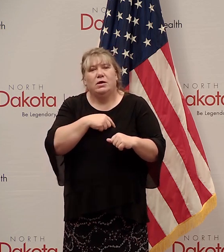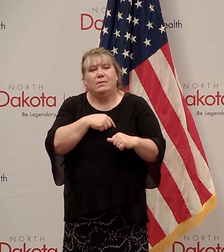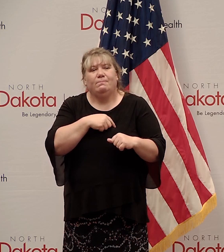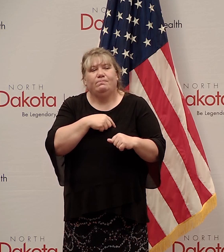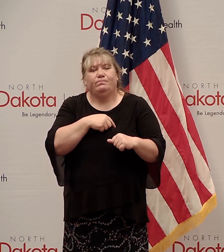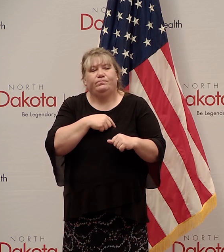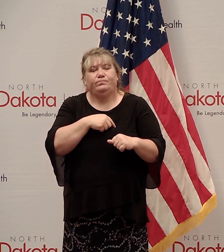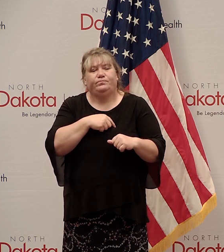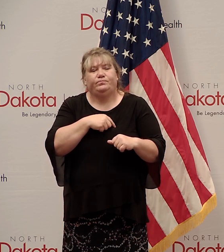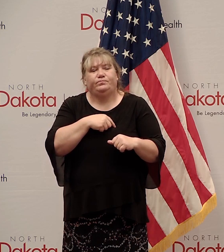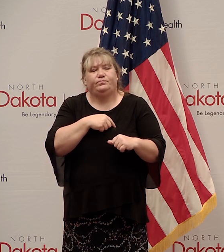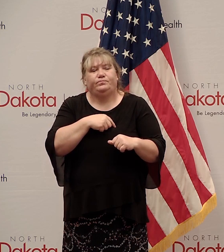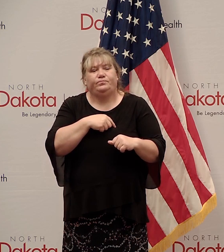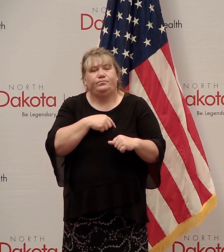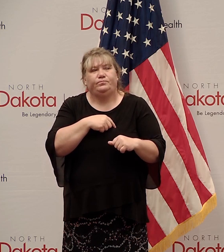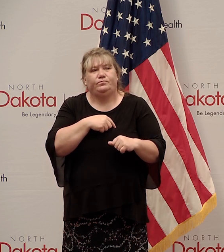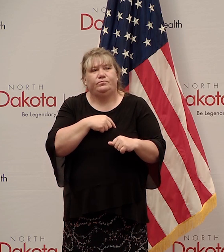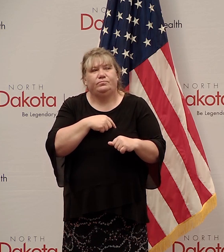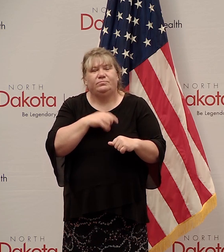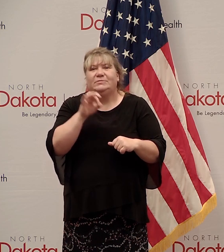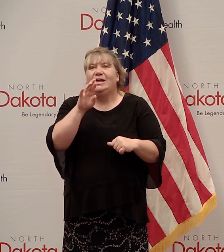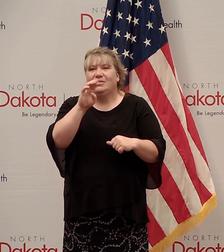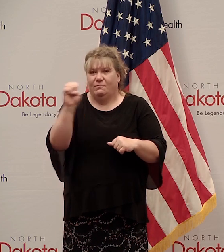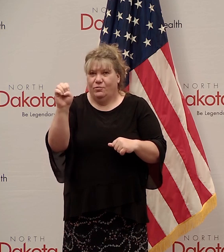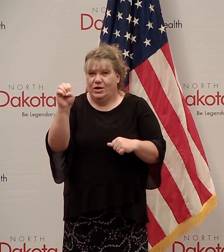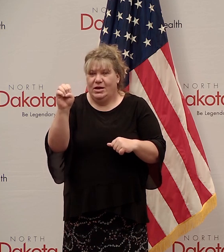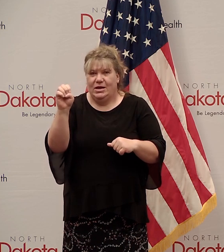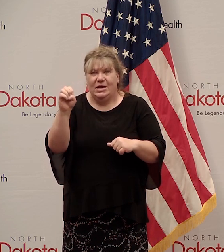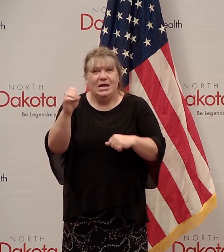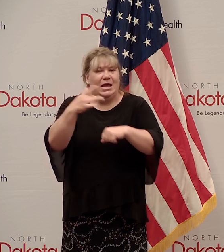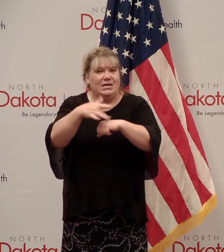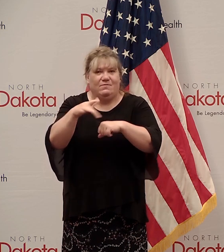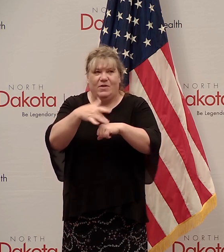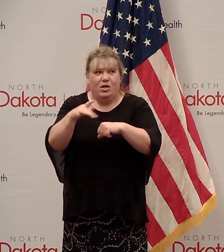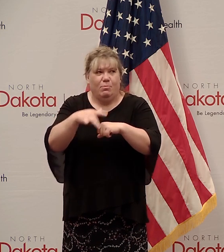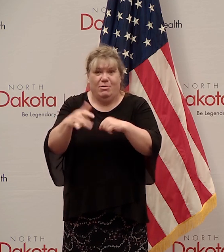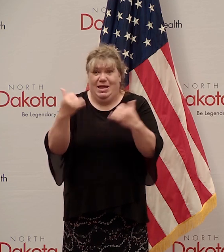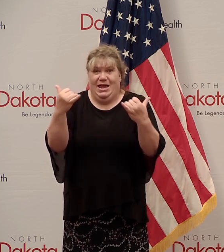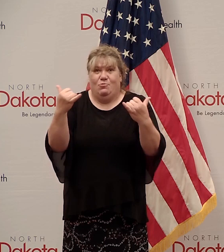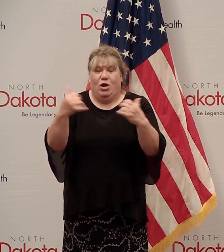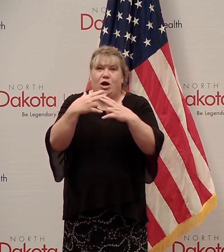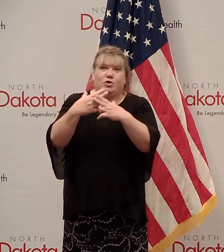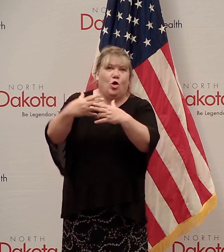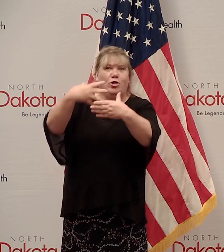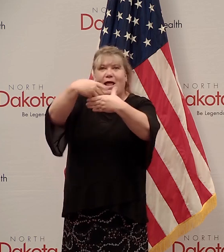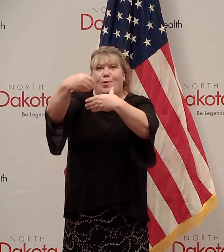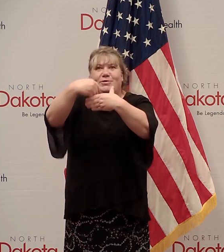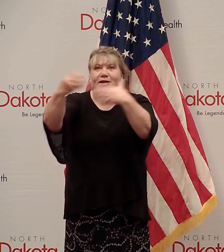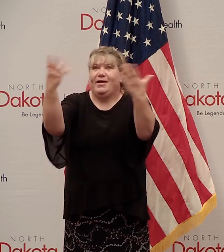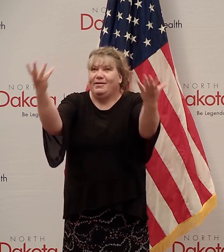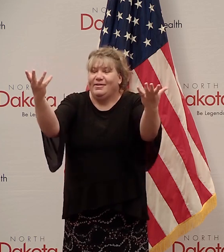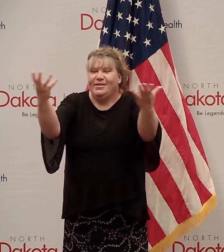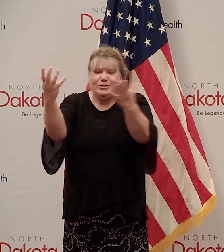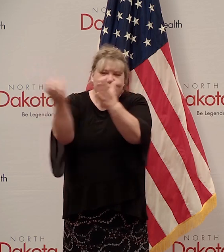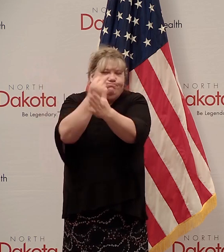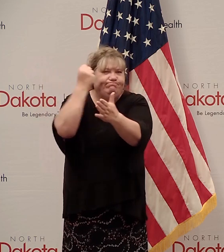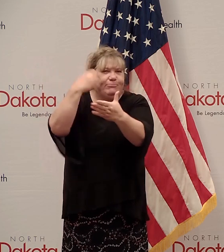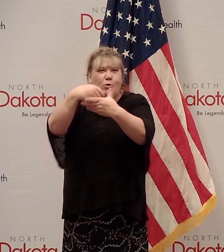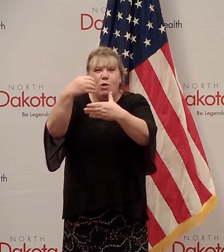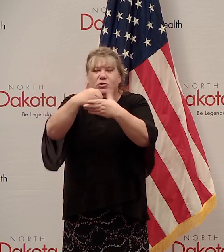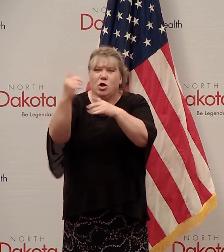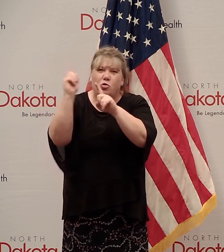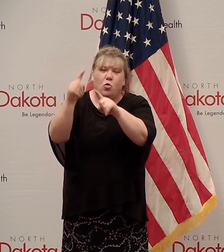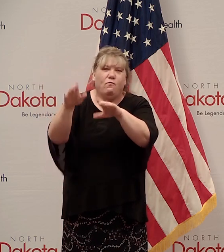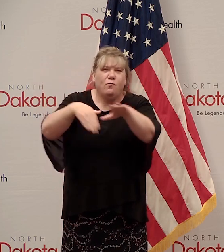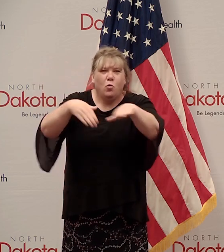it's free and it's available and it's right now it's called the outdoors. So get out, go for a